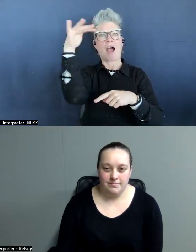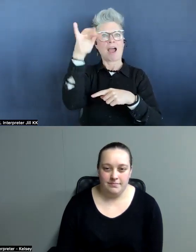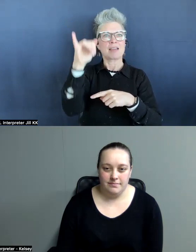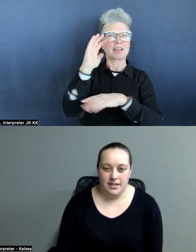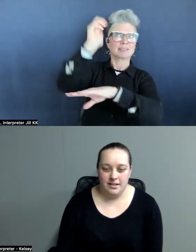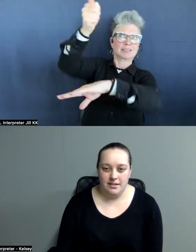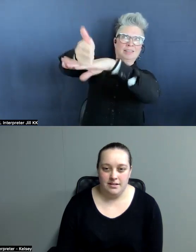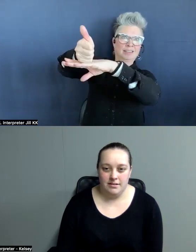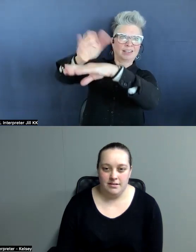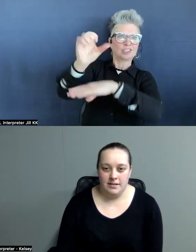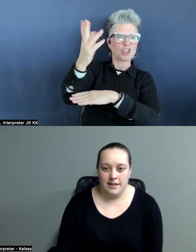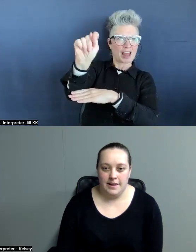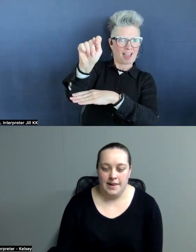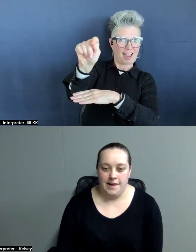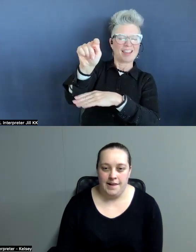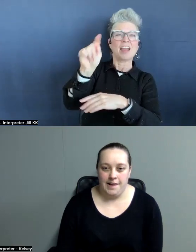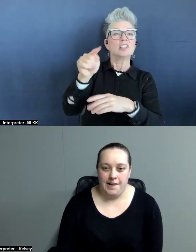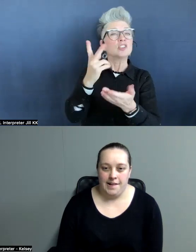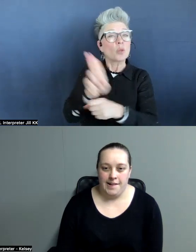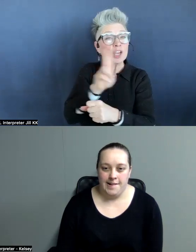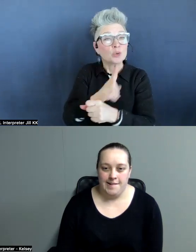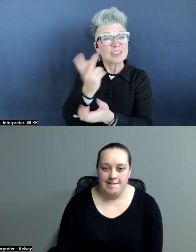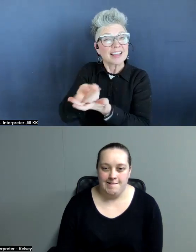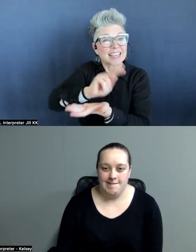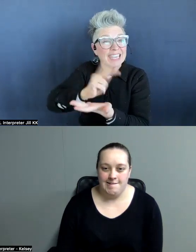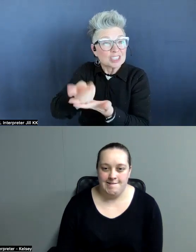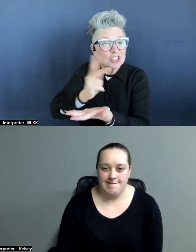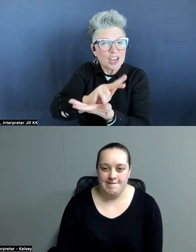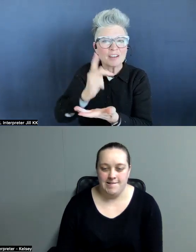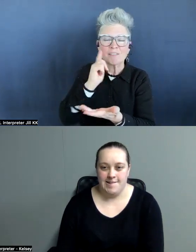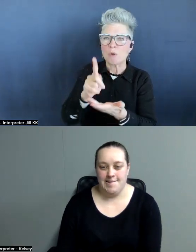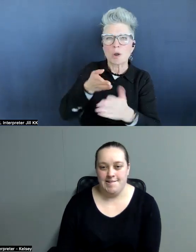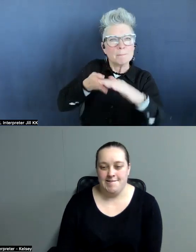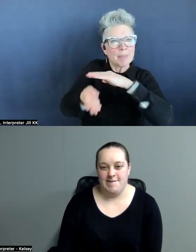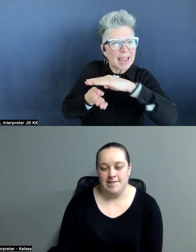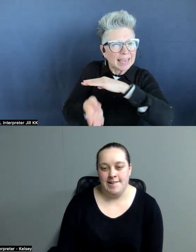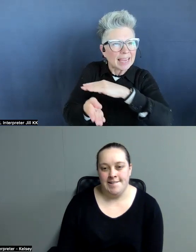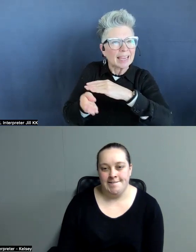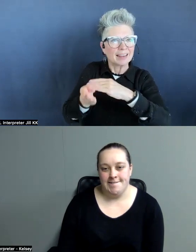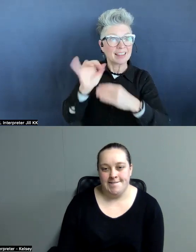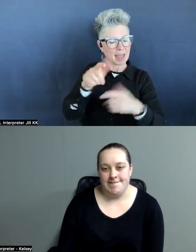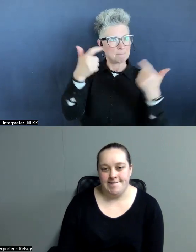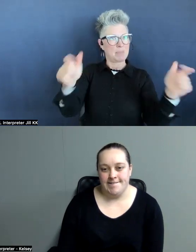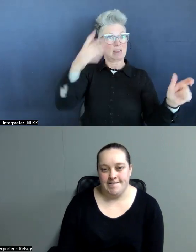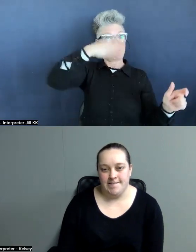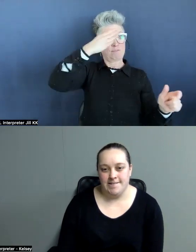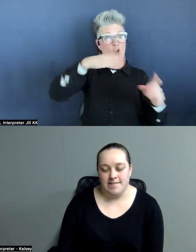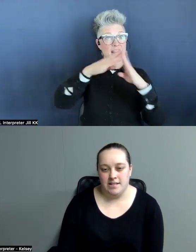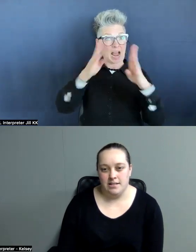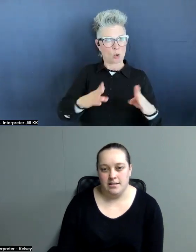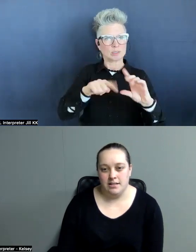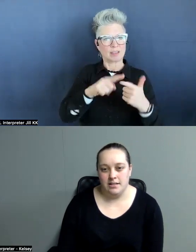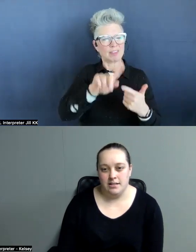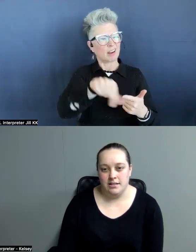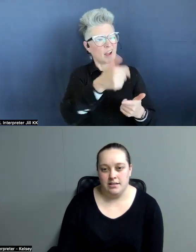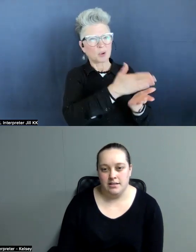property. And so they use like the kitchen for the baking and all that stuff in that big front house and then other pieces for the